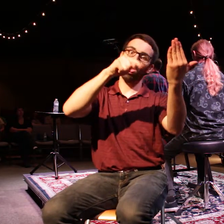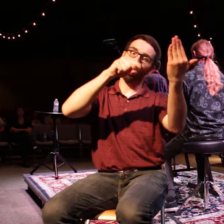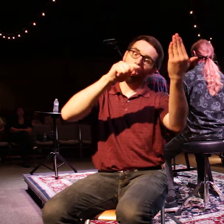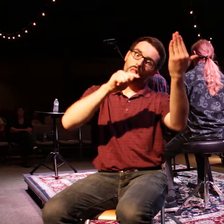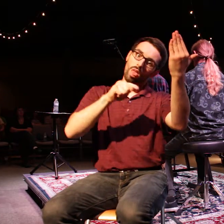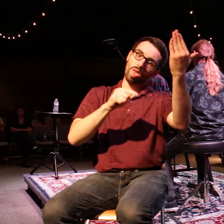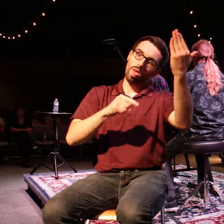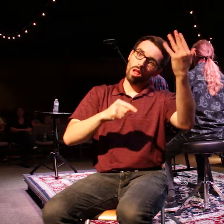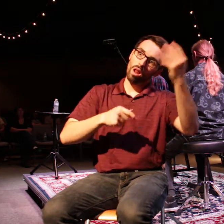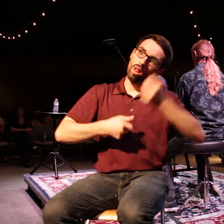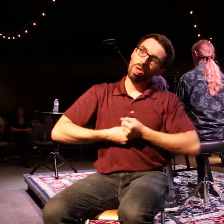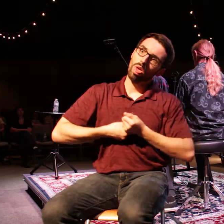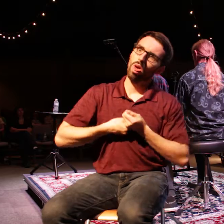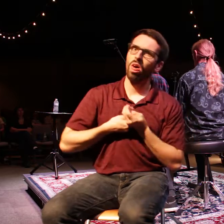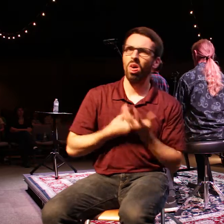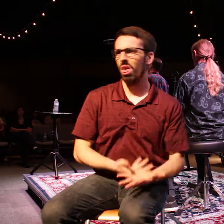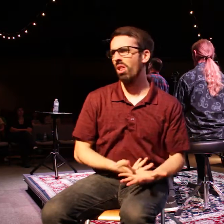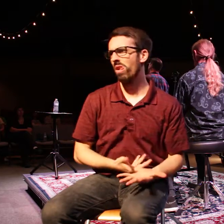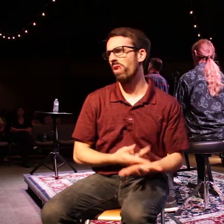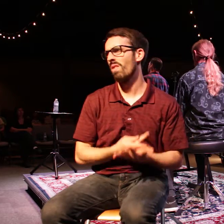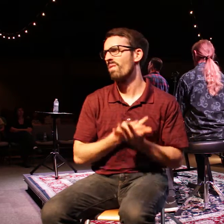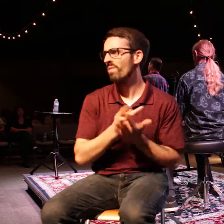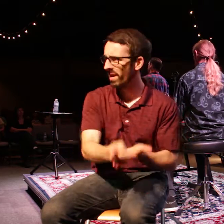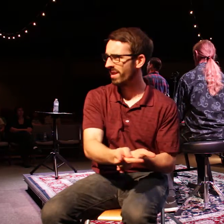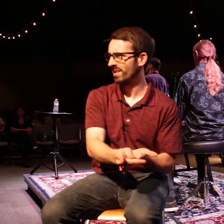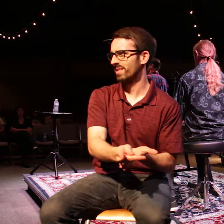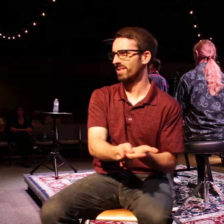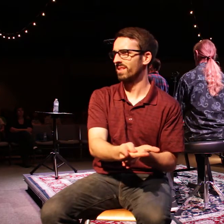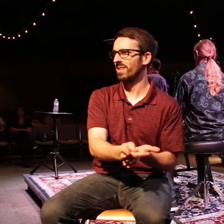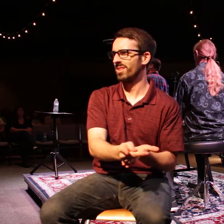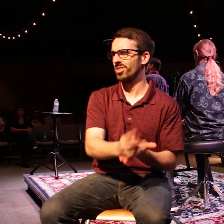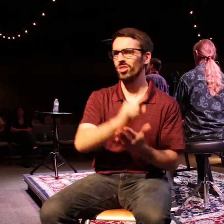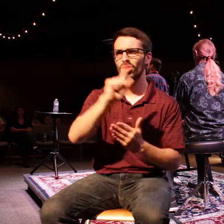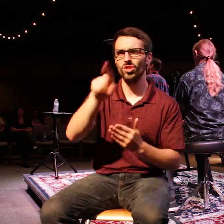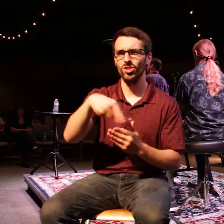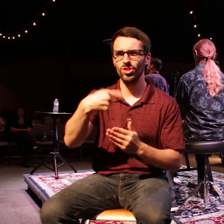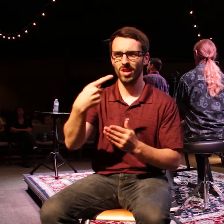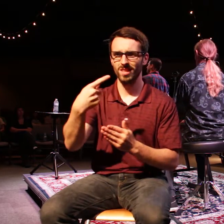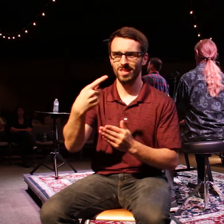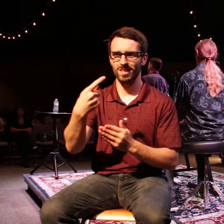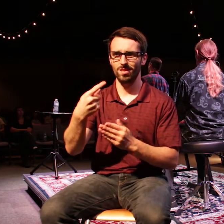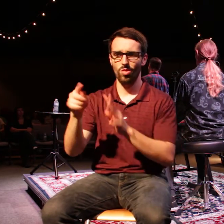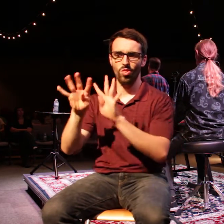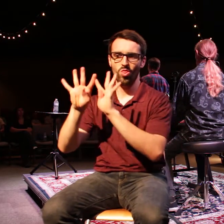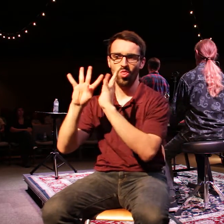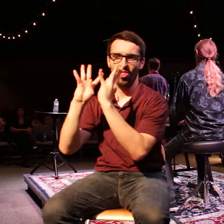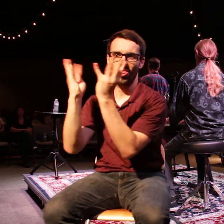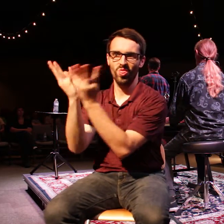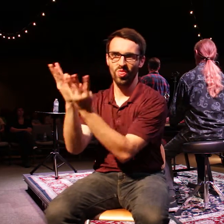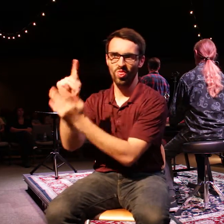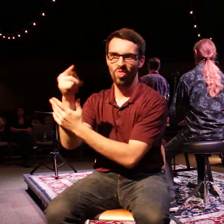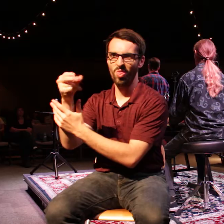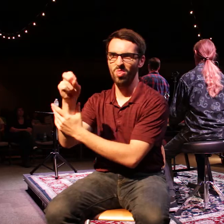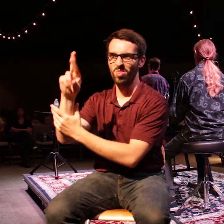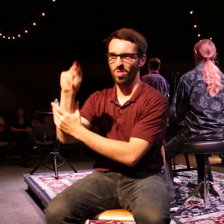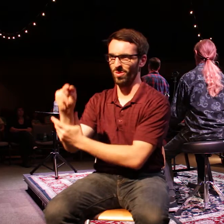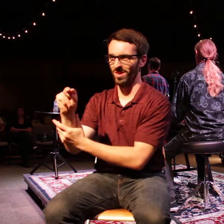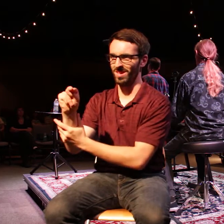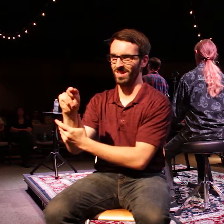totally a failure. You're only gonna get thorns. That's all you can get. But if